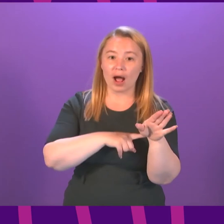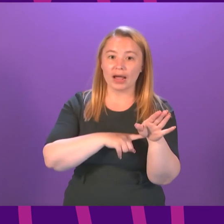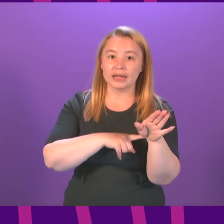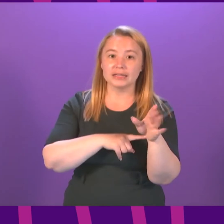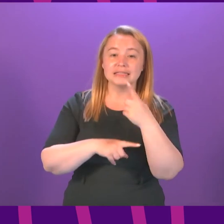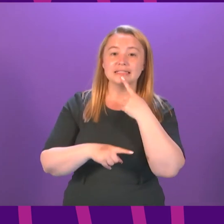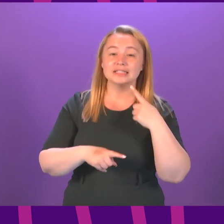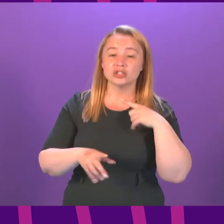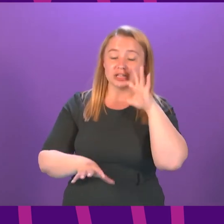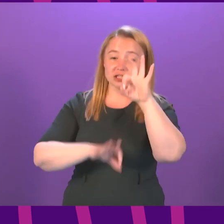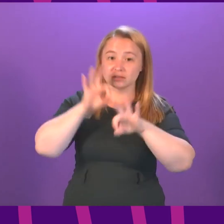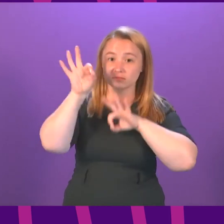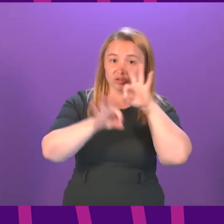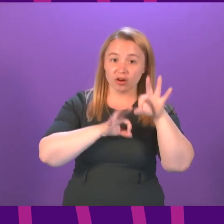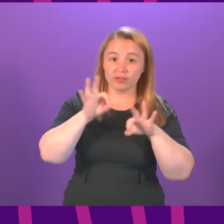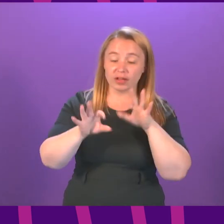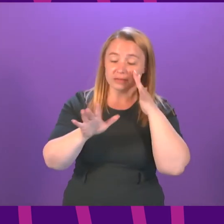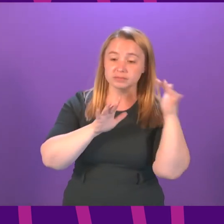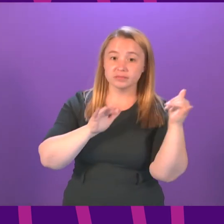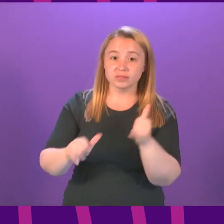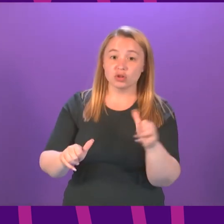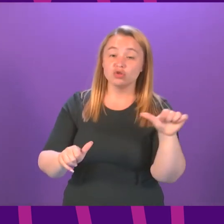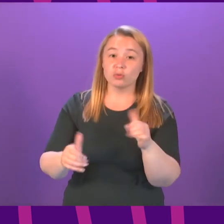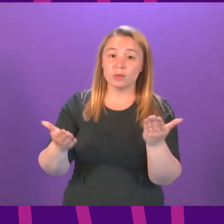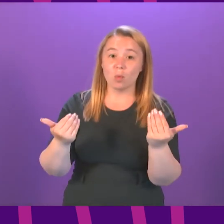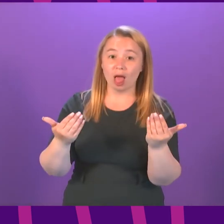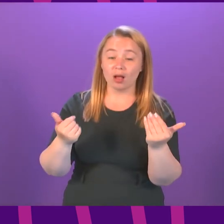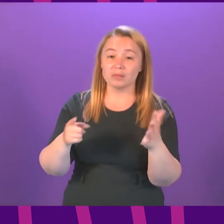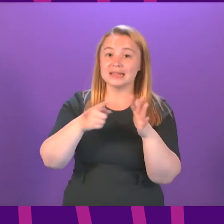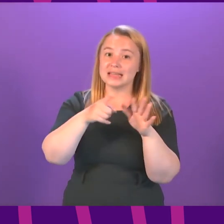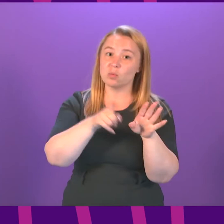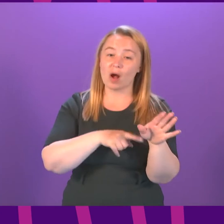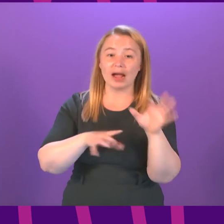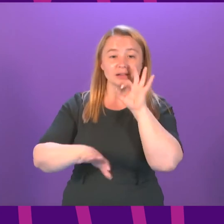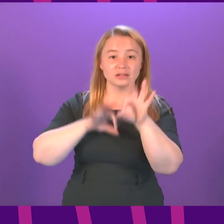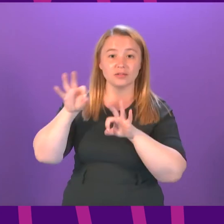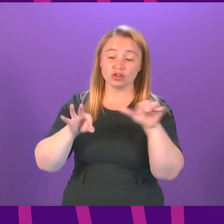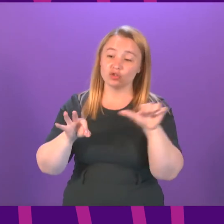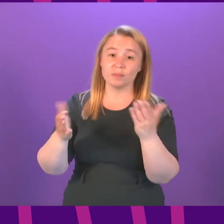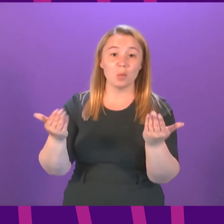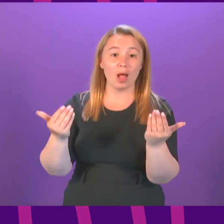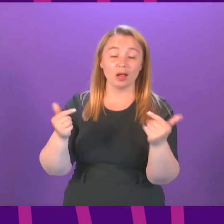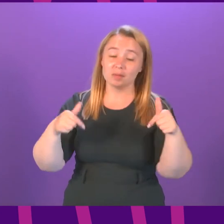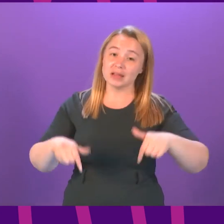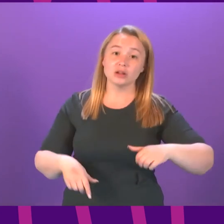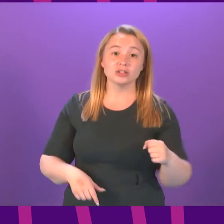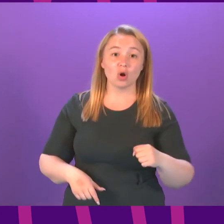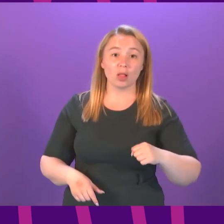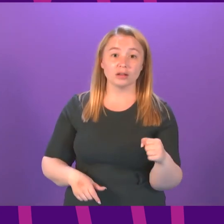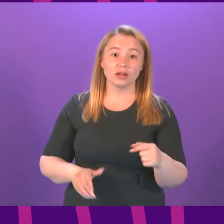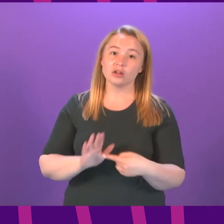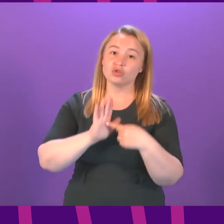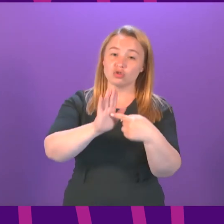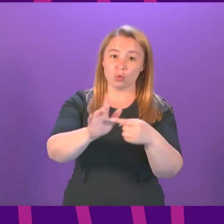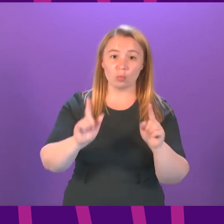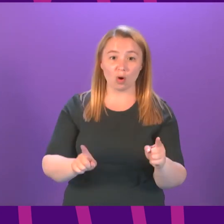should be welcomed by everybody across the chamber and we should actually bring ourselves to come together to welcome it because what it does show is that in